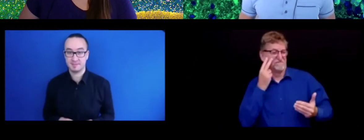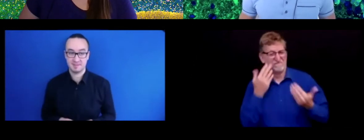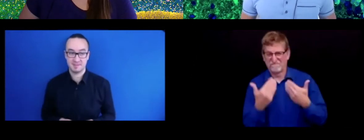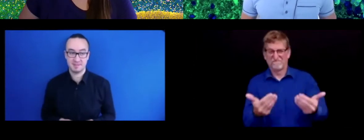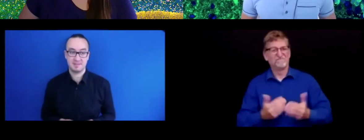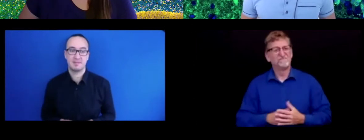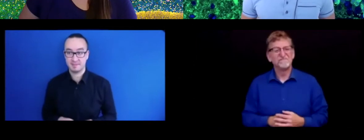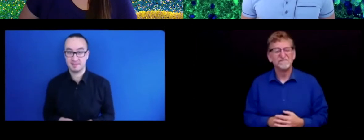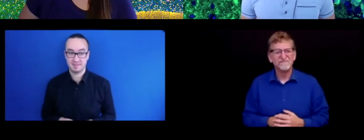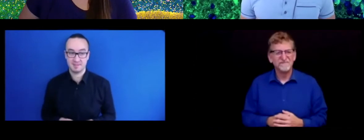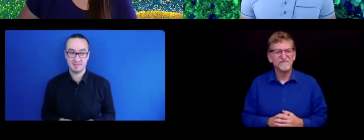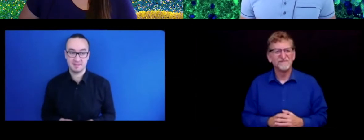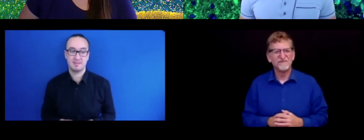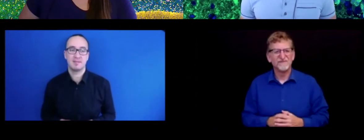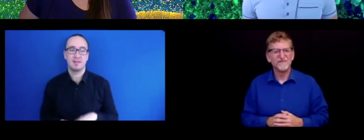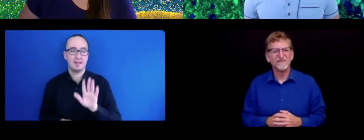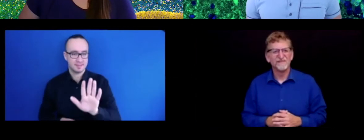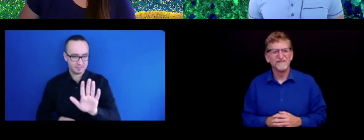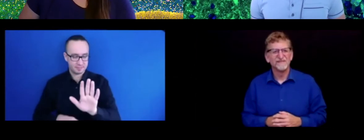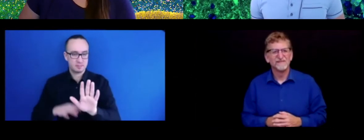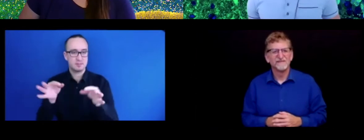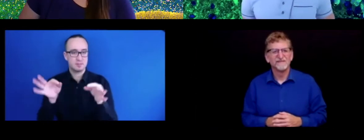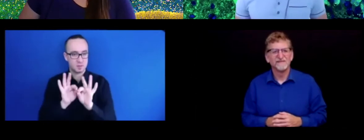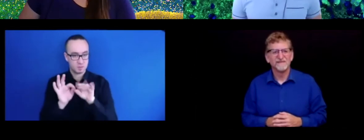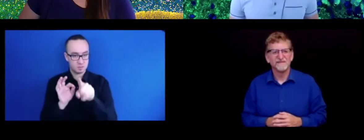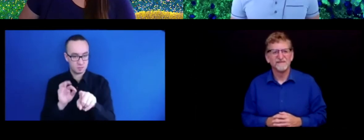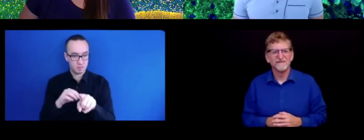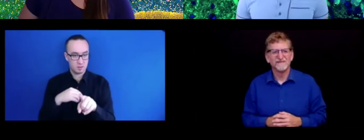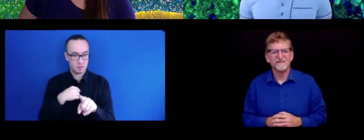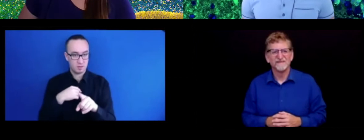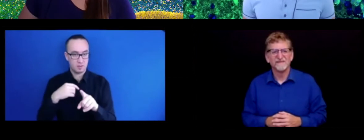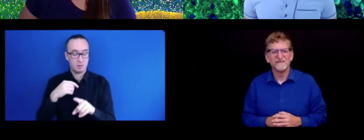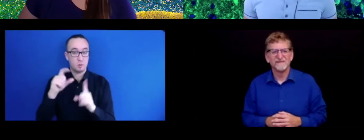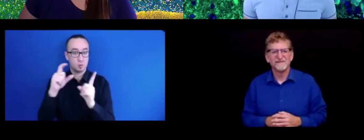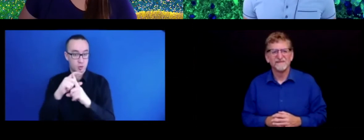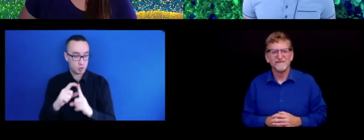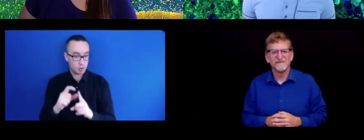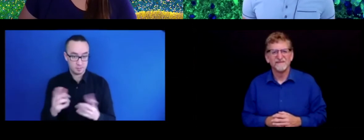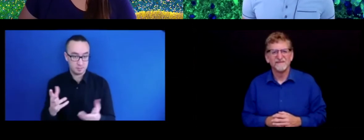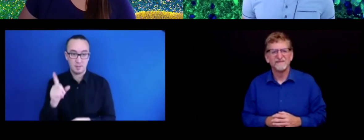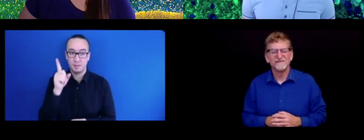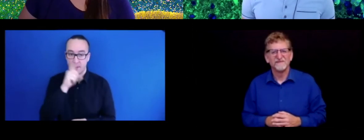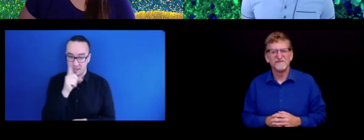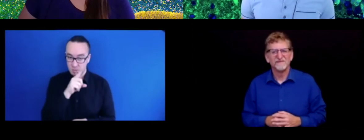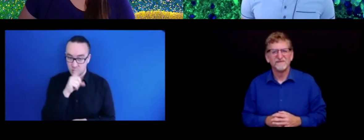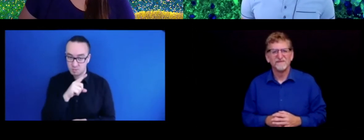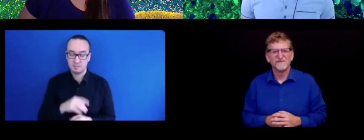I think so. We'll see how it goes. Here's the list of words to remember. Okay. Mouse.